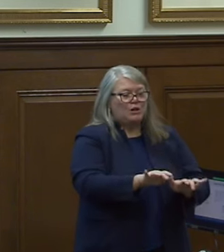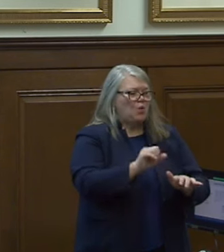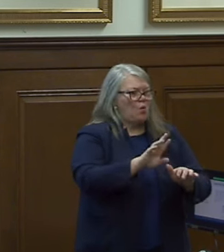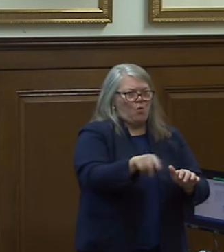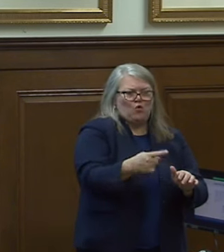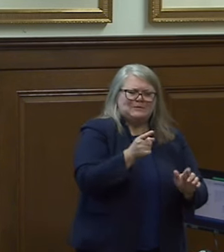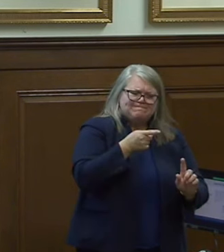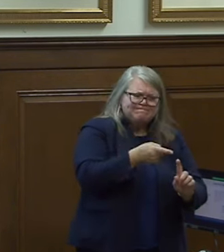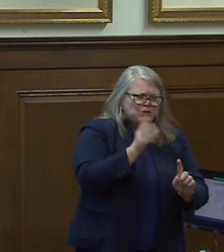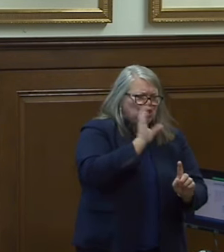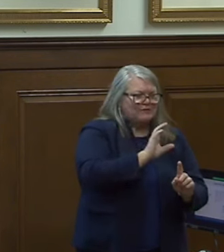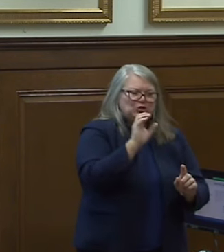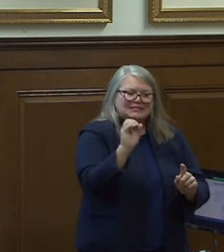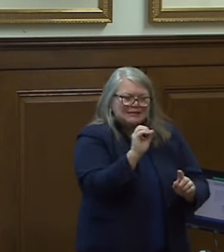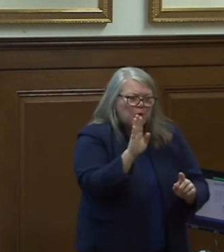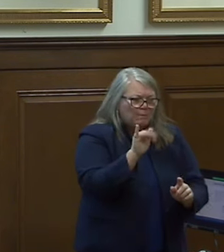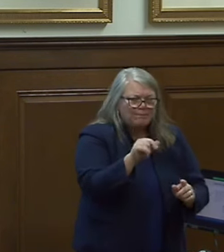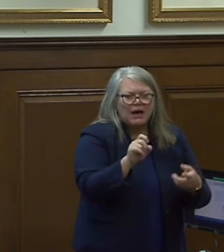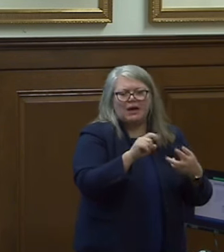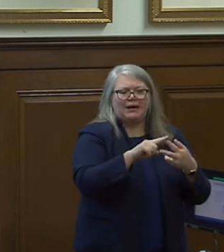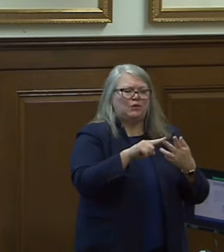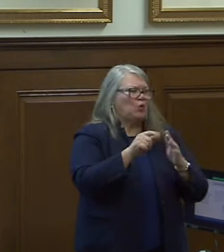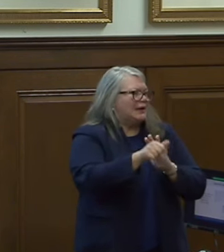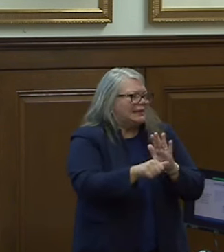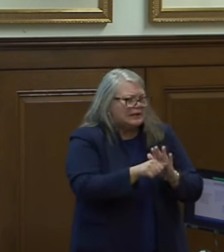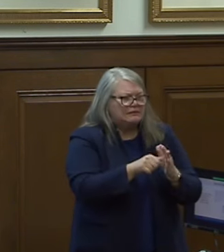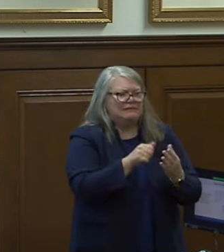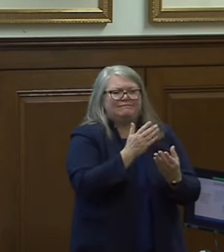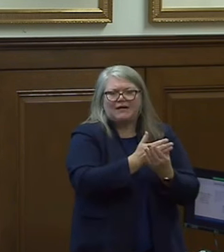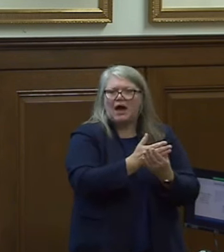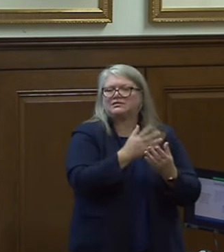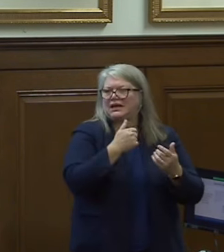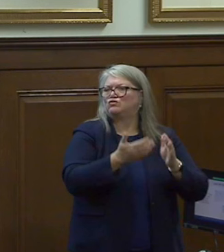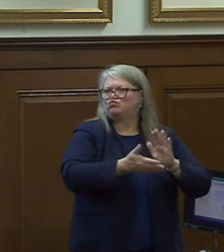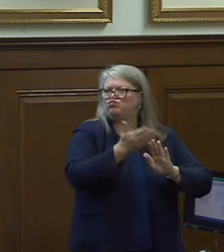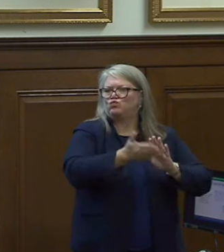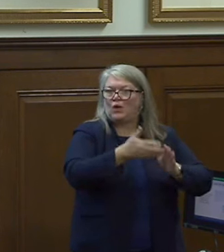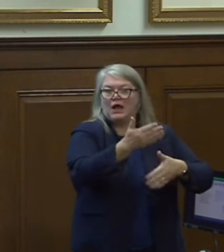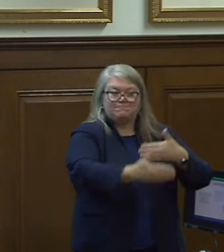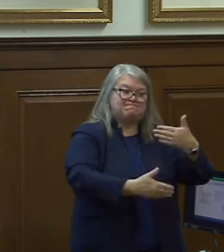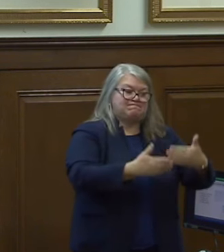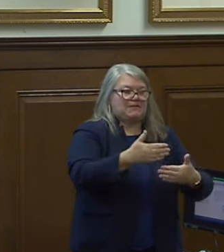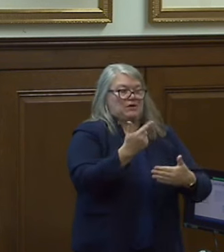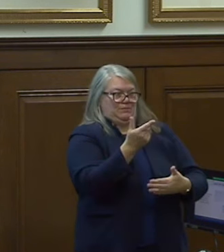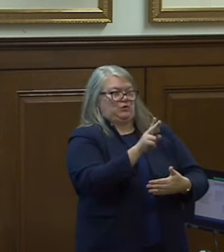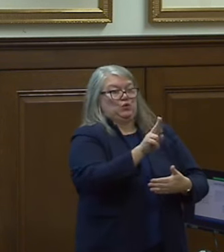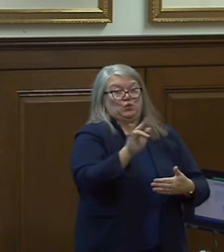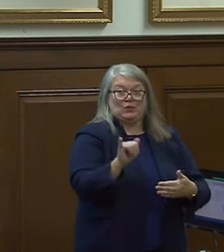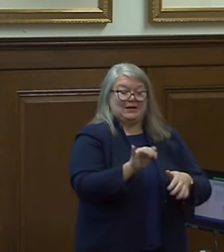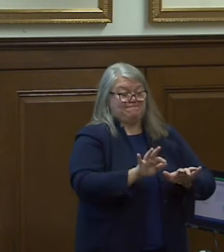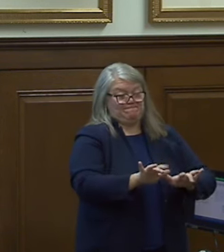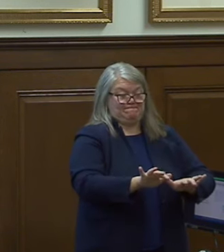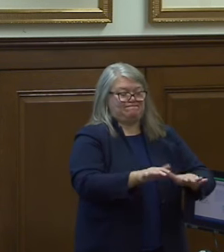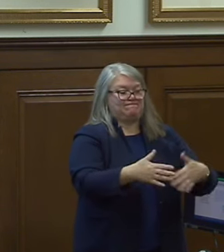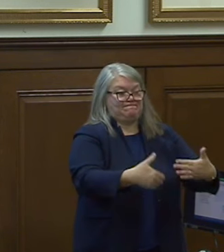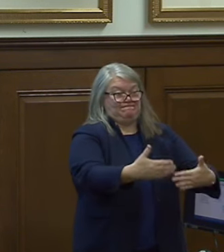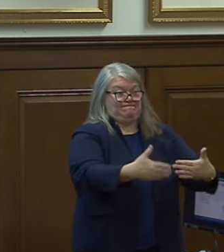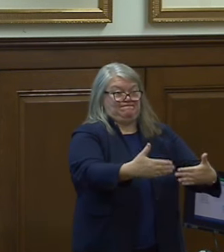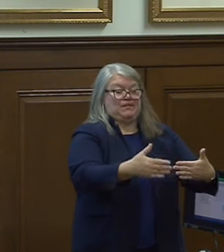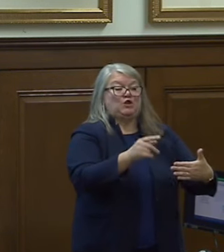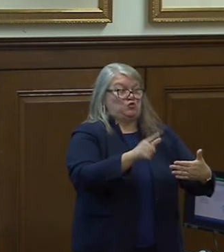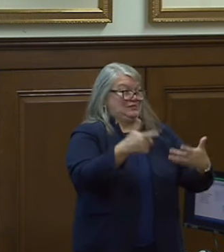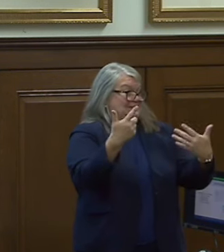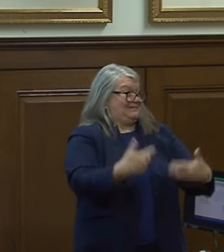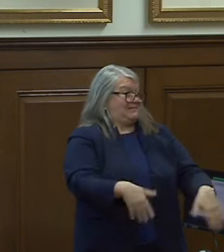only looking for zero byte or hidden files run the tool from the gui and then once the tool